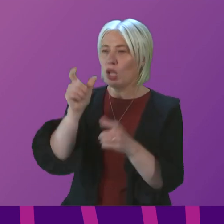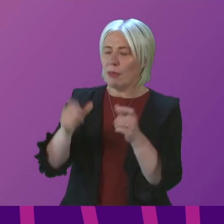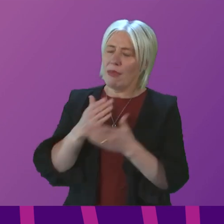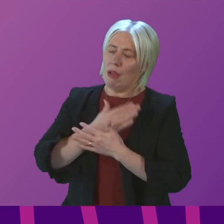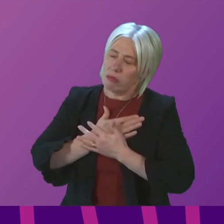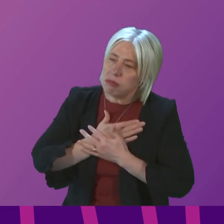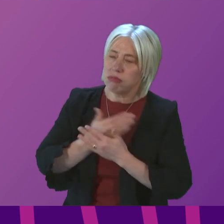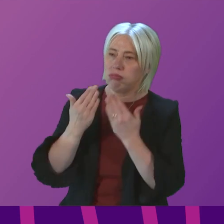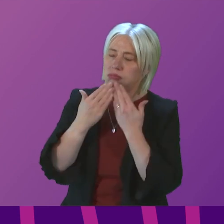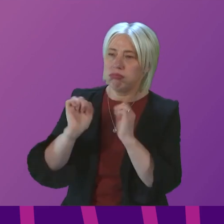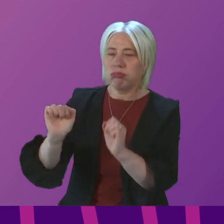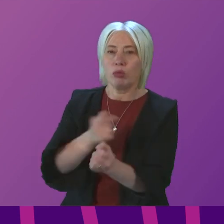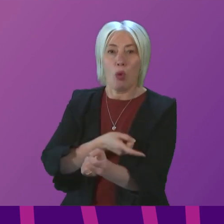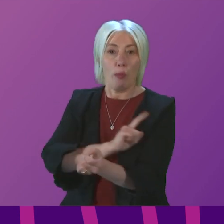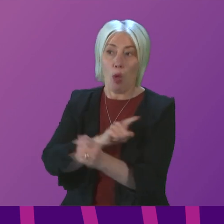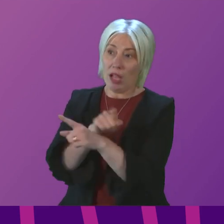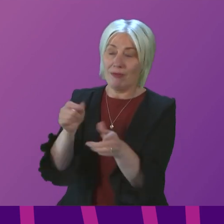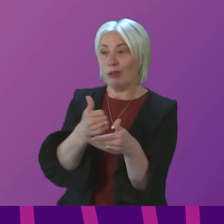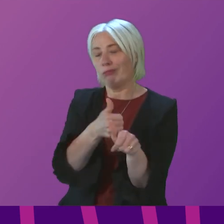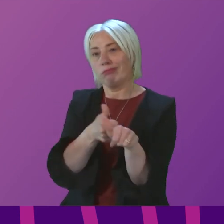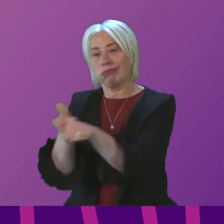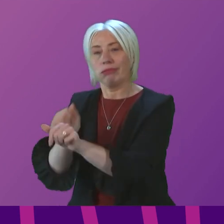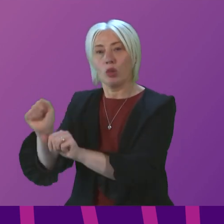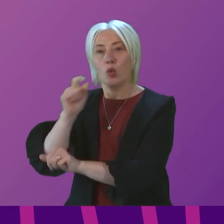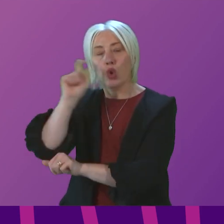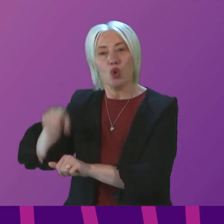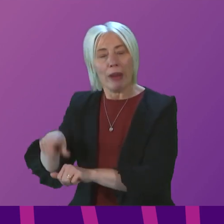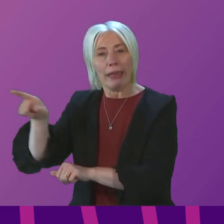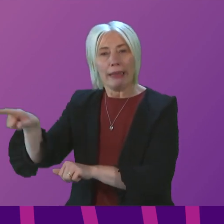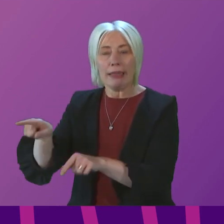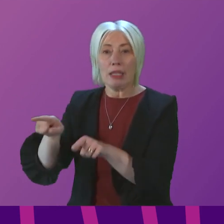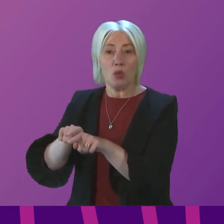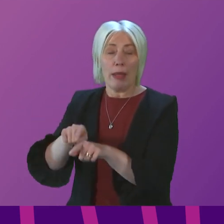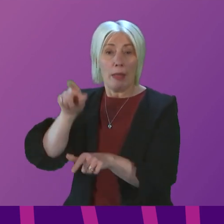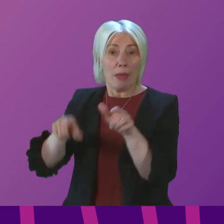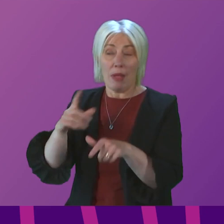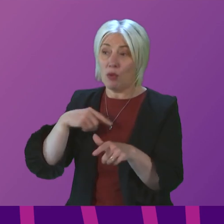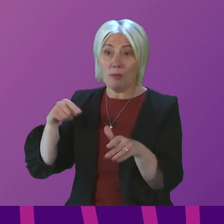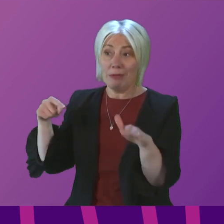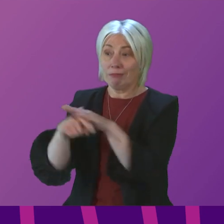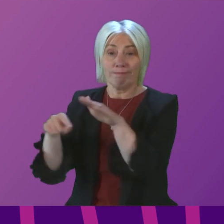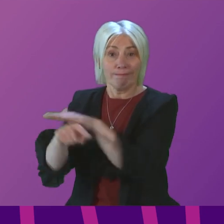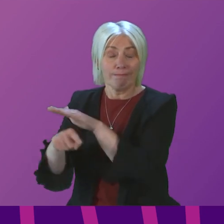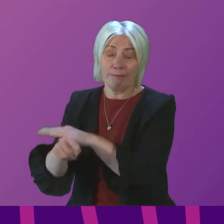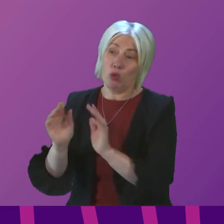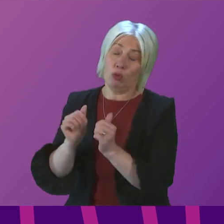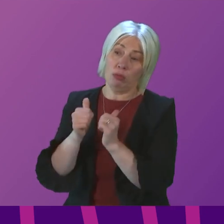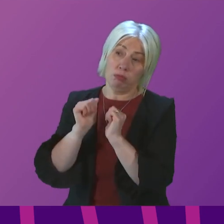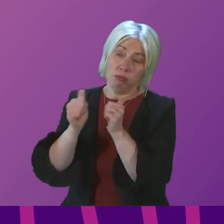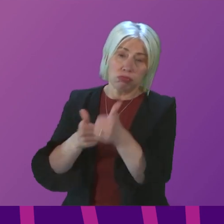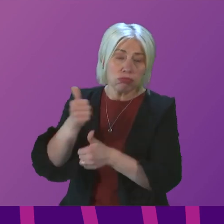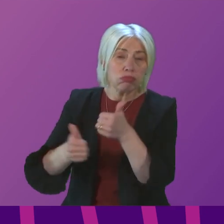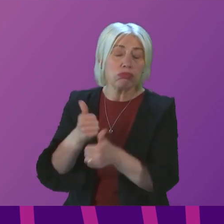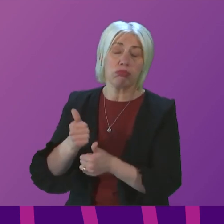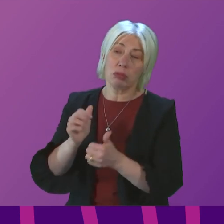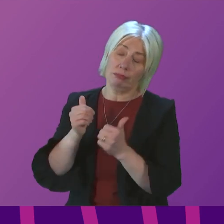Poland for the help they are giving to Ukraine and, in particular, the help they are giving to those displaced from Ukraine. So we wish Poland and the Polish